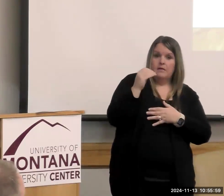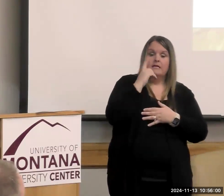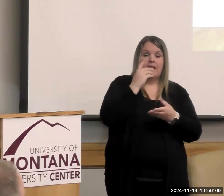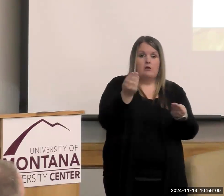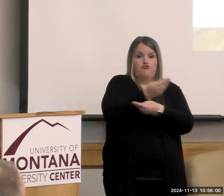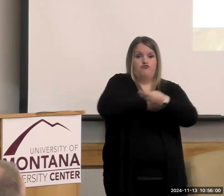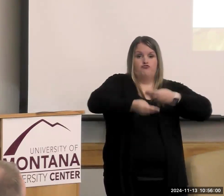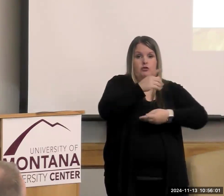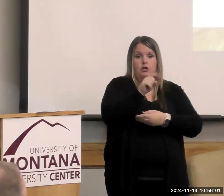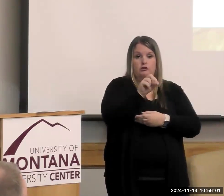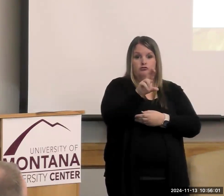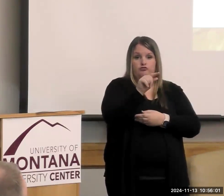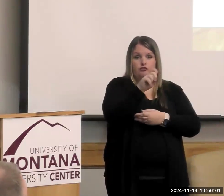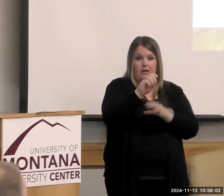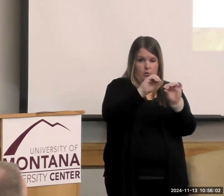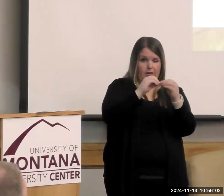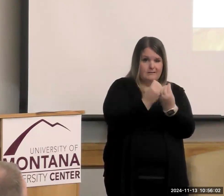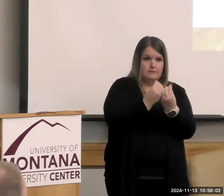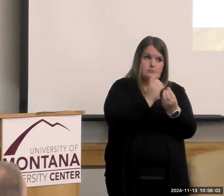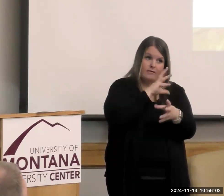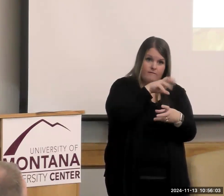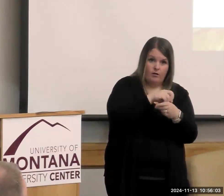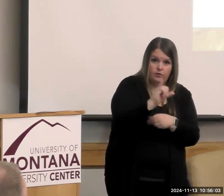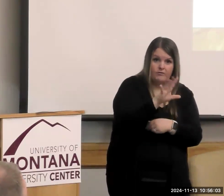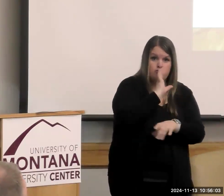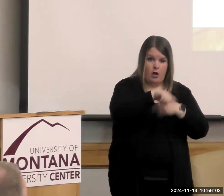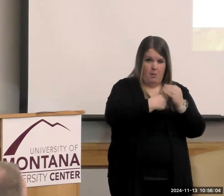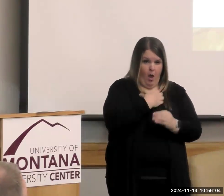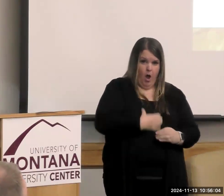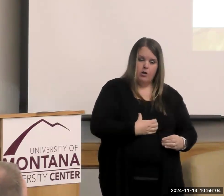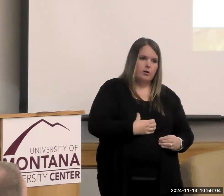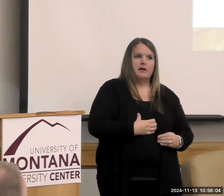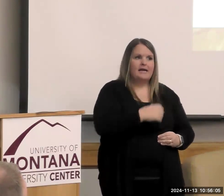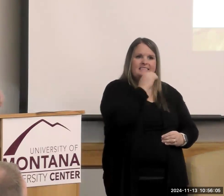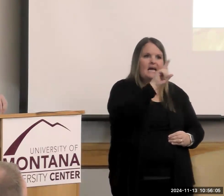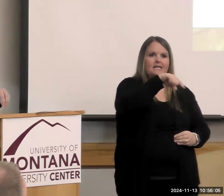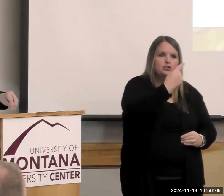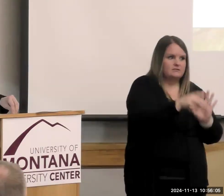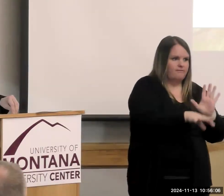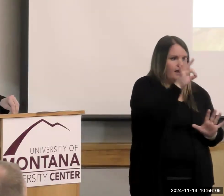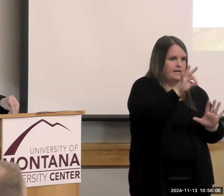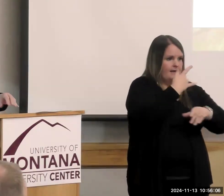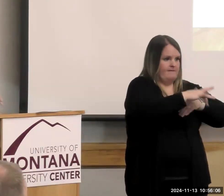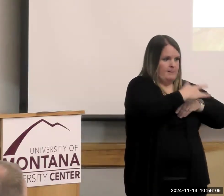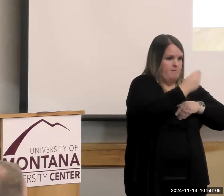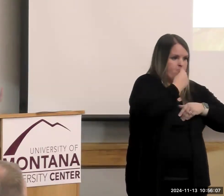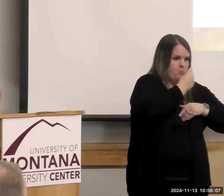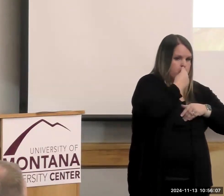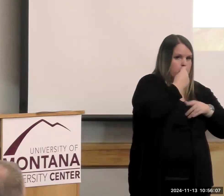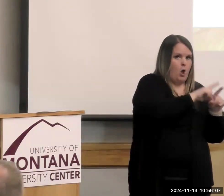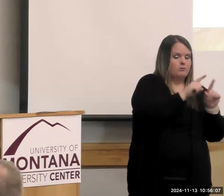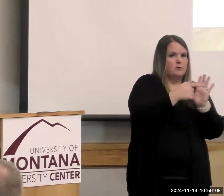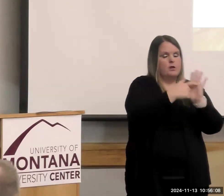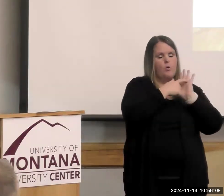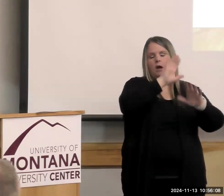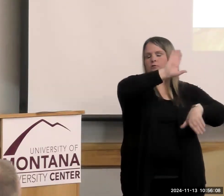Because if you're talking about hunger, it's not just finding the food to give the people who need it. It takes the whole